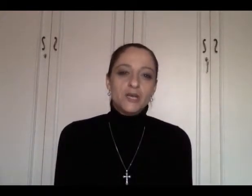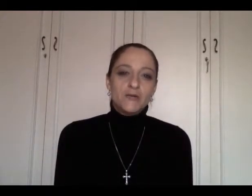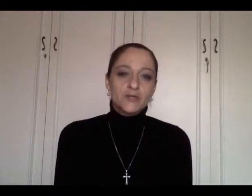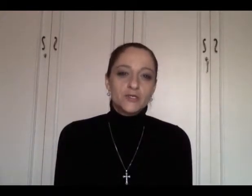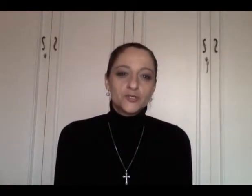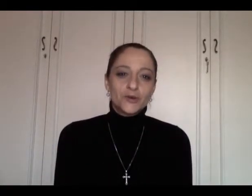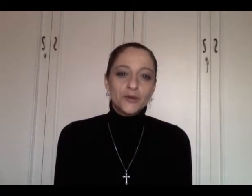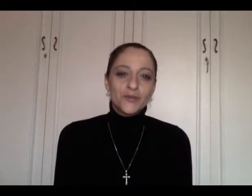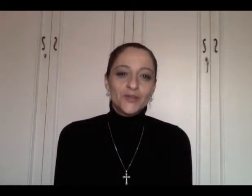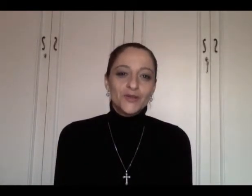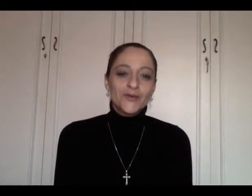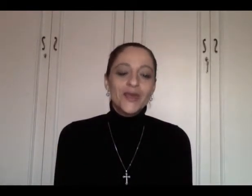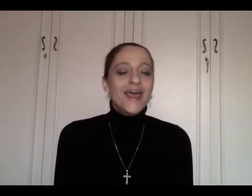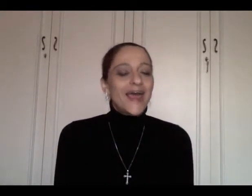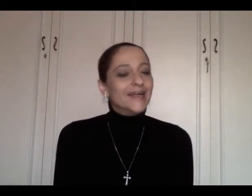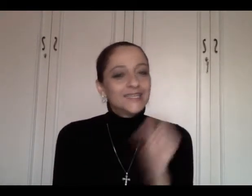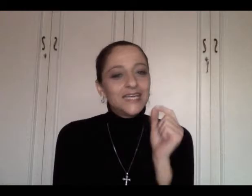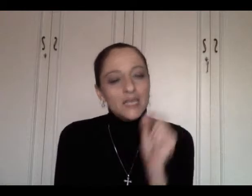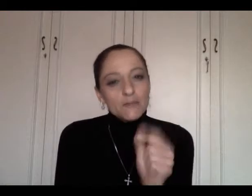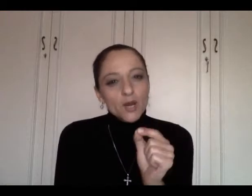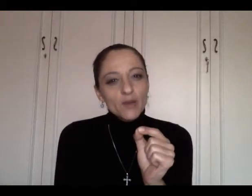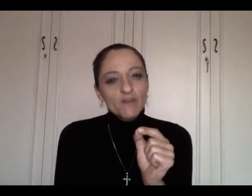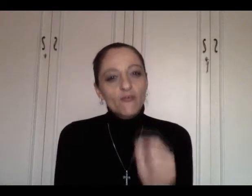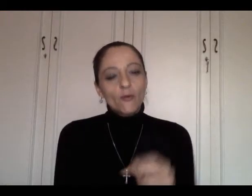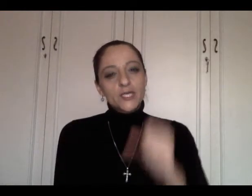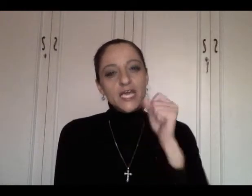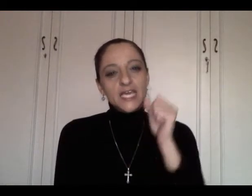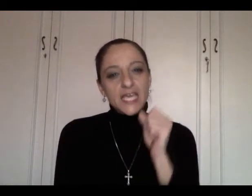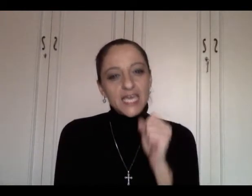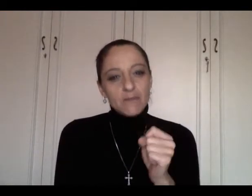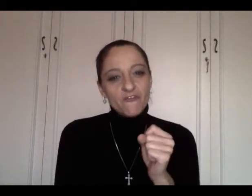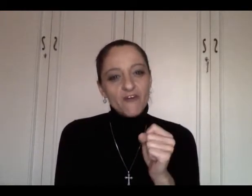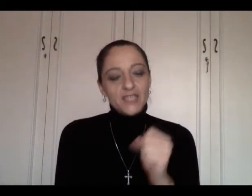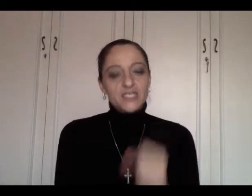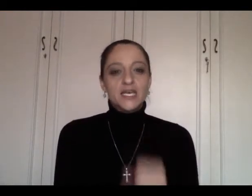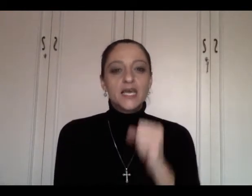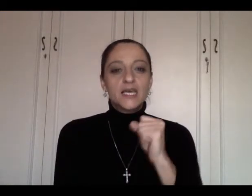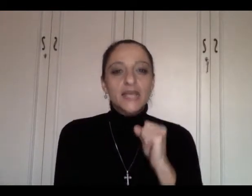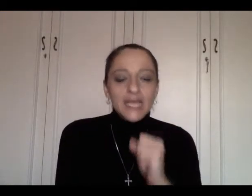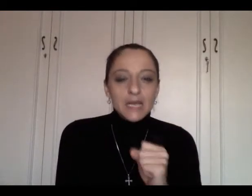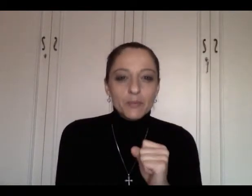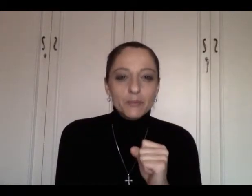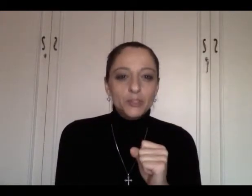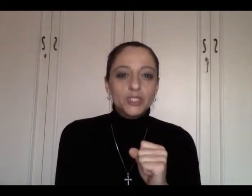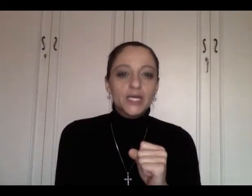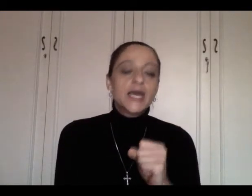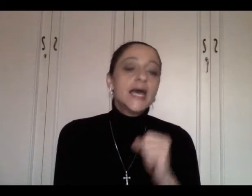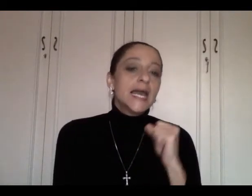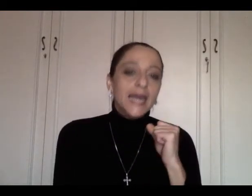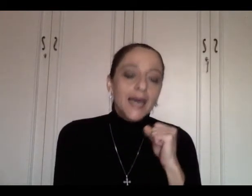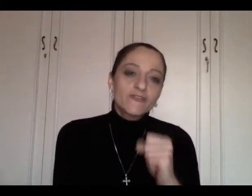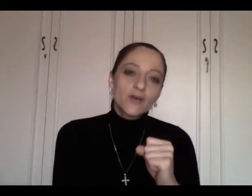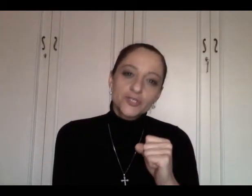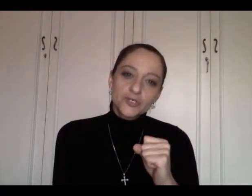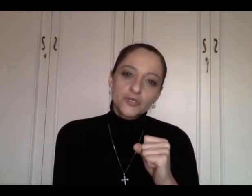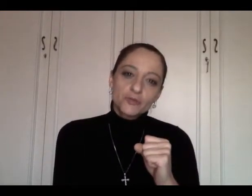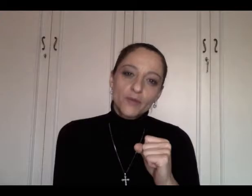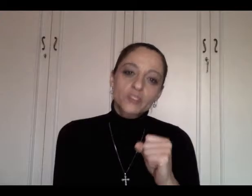share in this joy with you. And keep going forward. Keep fighting. Keep pushing. LifeCoachesToolbox